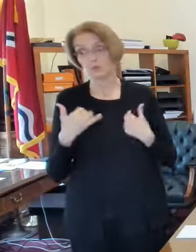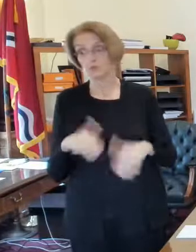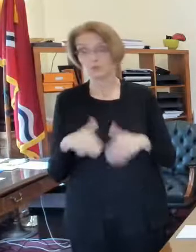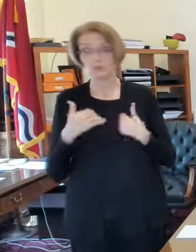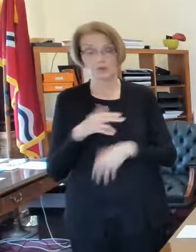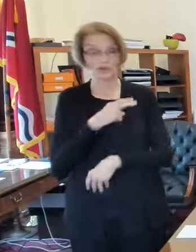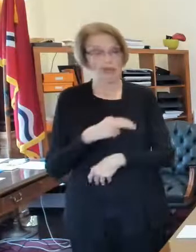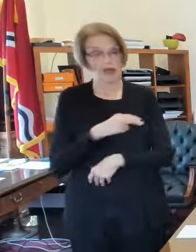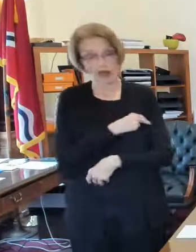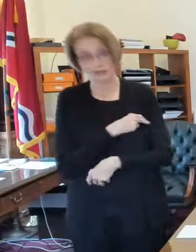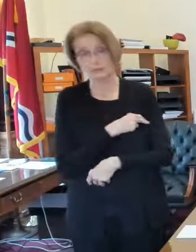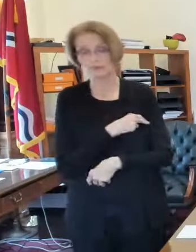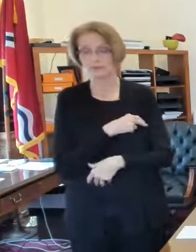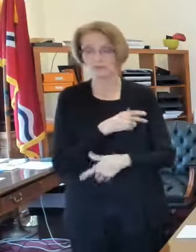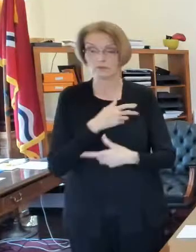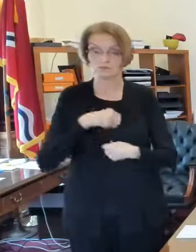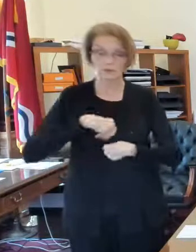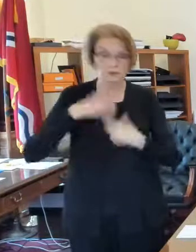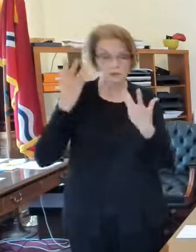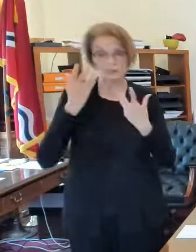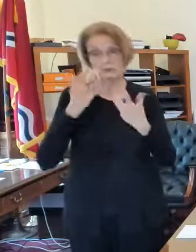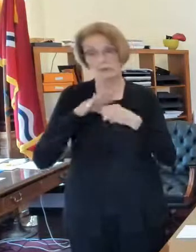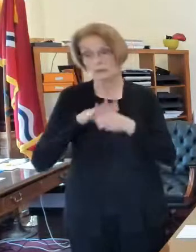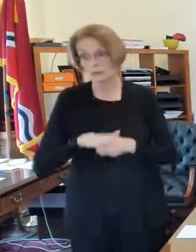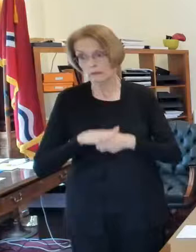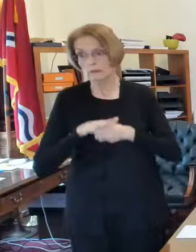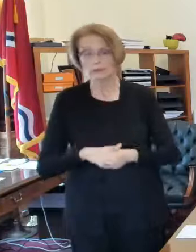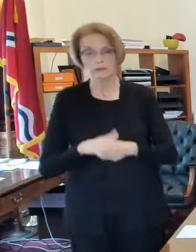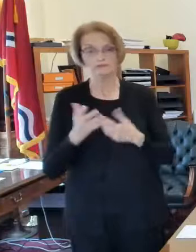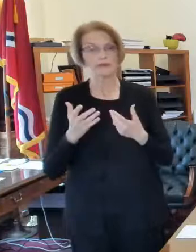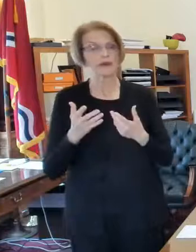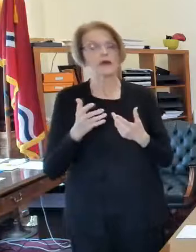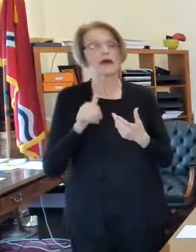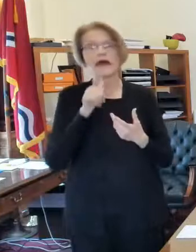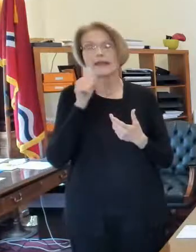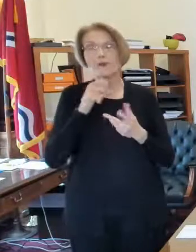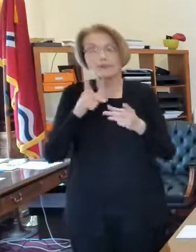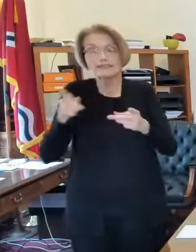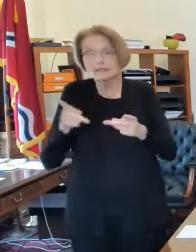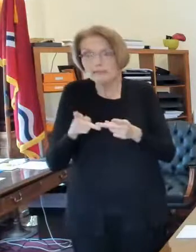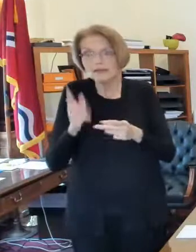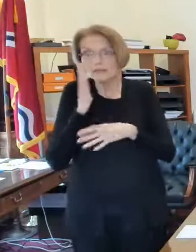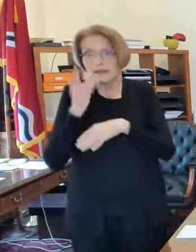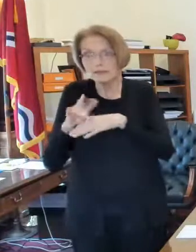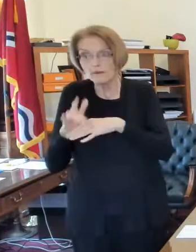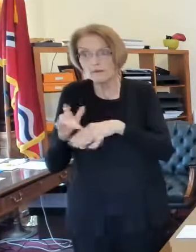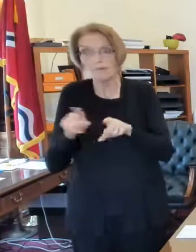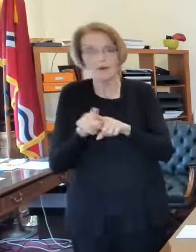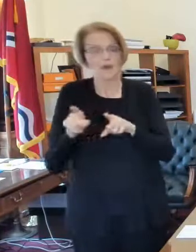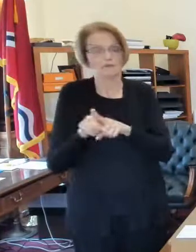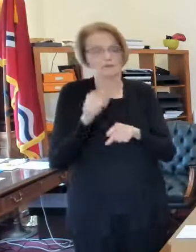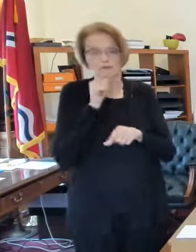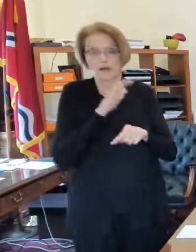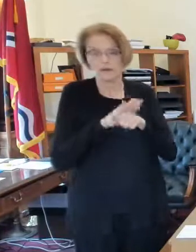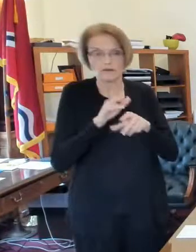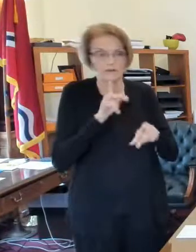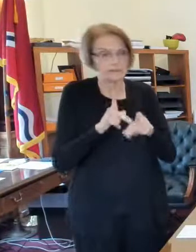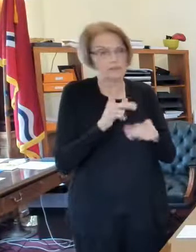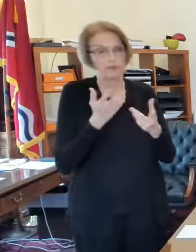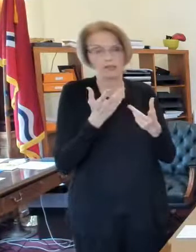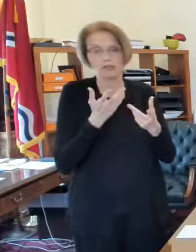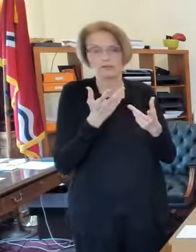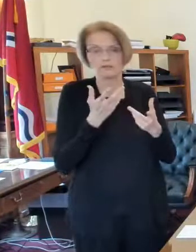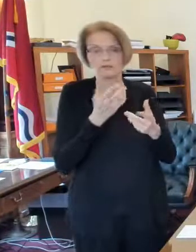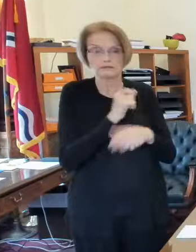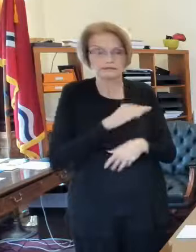of our hospitals and it's not so much about space it's about people to take care of you when you're in the